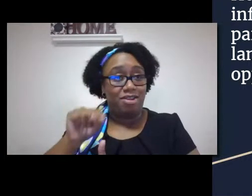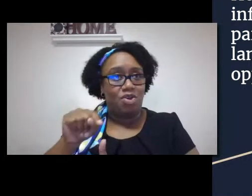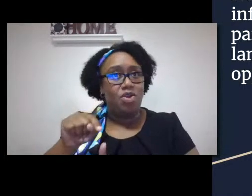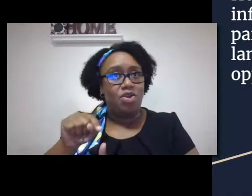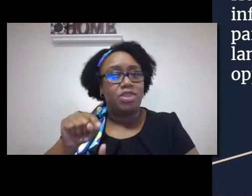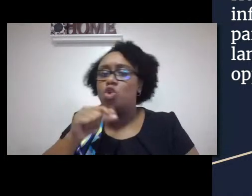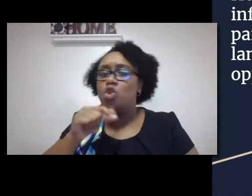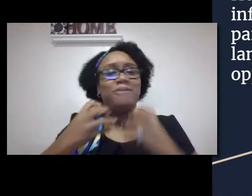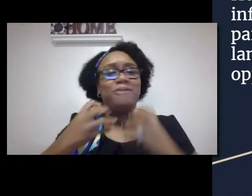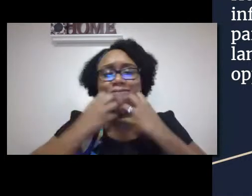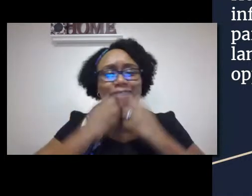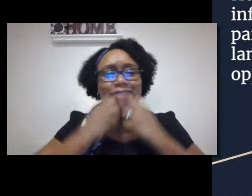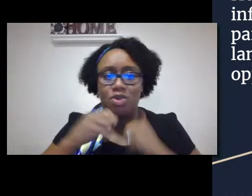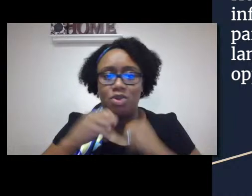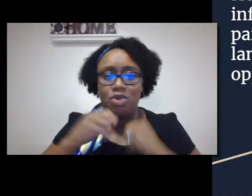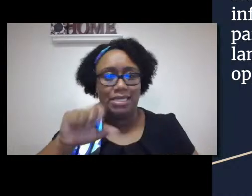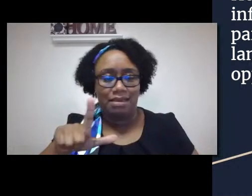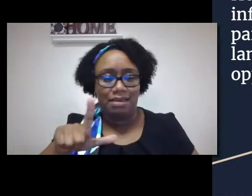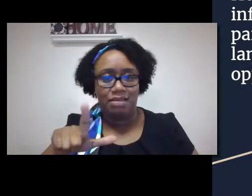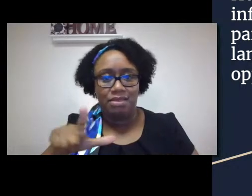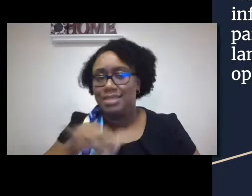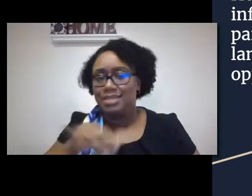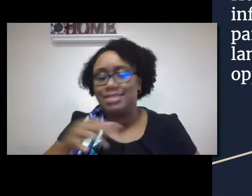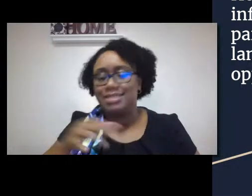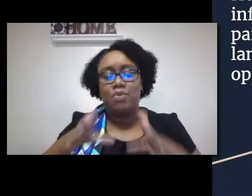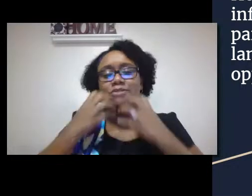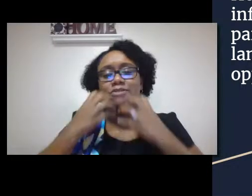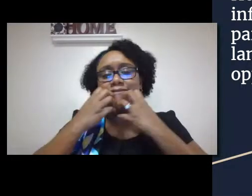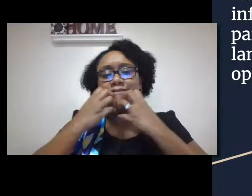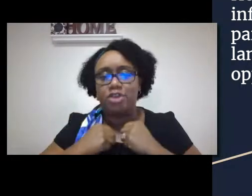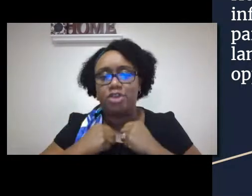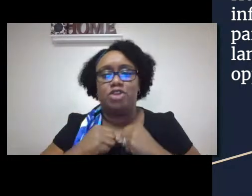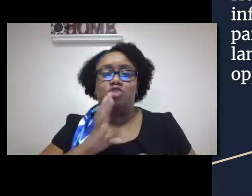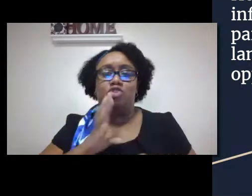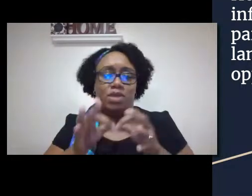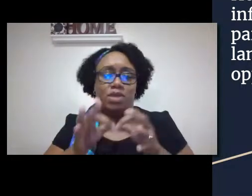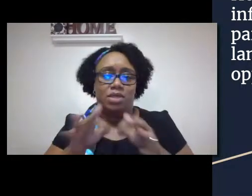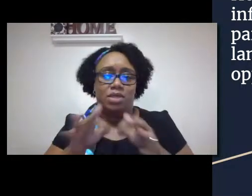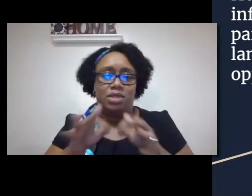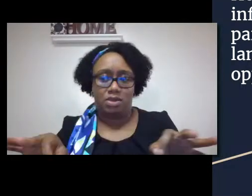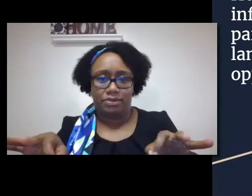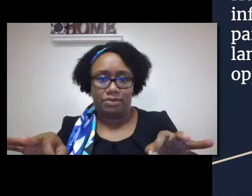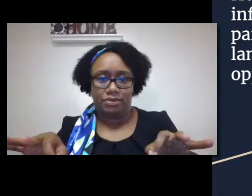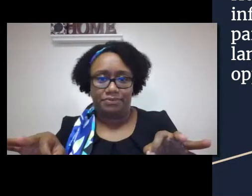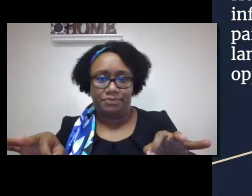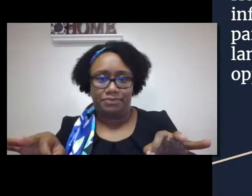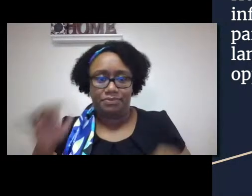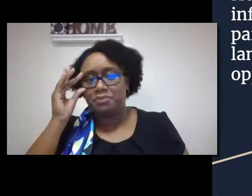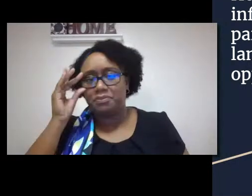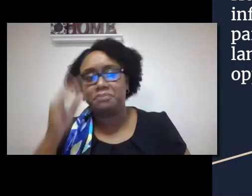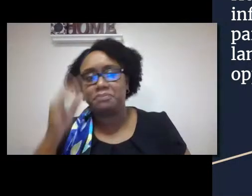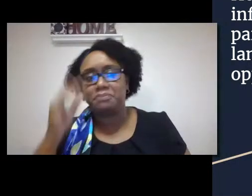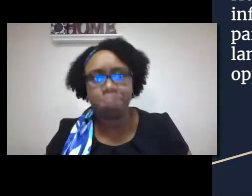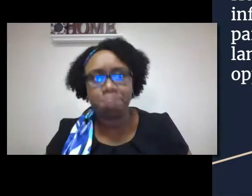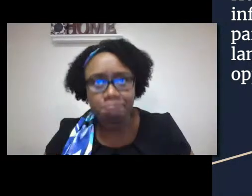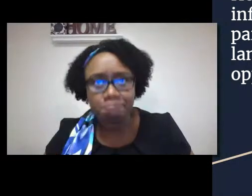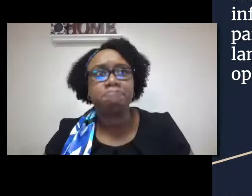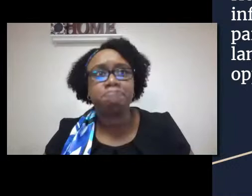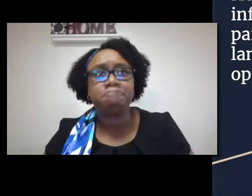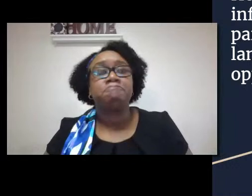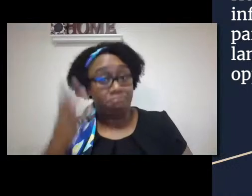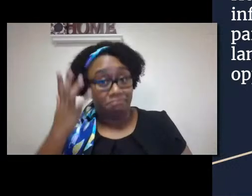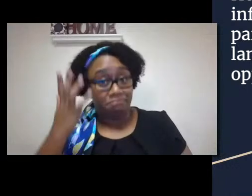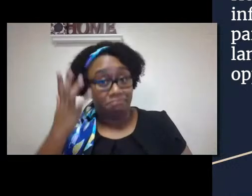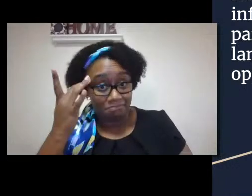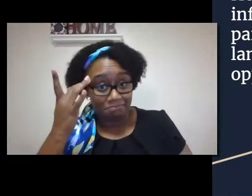is showing parents that they don't value ASL